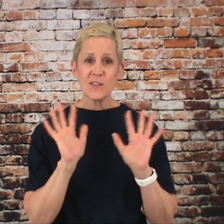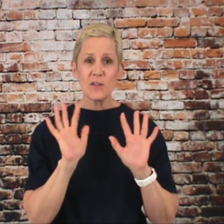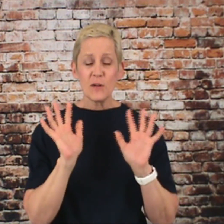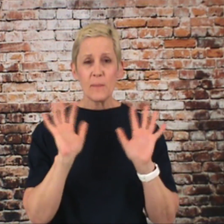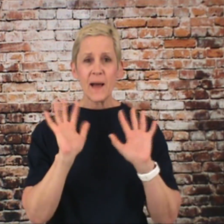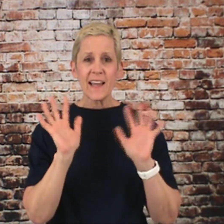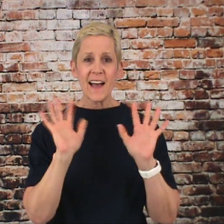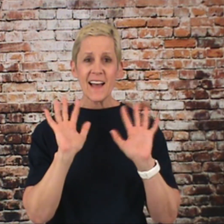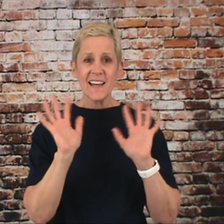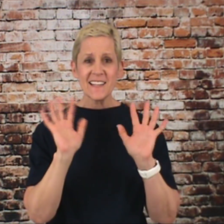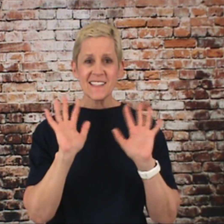soon. Bye guys.